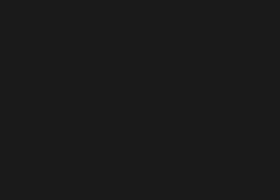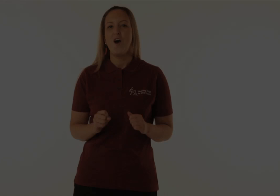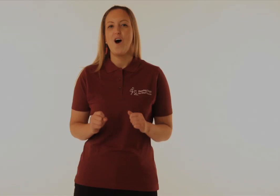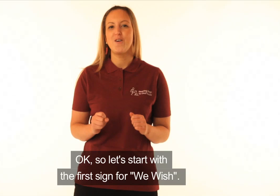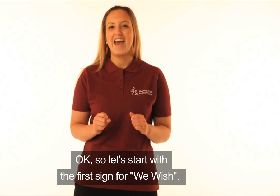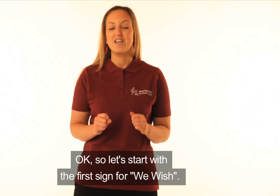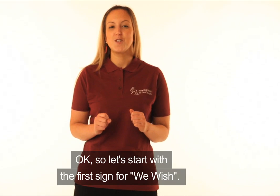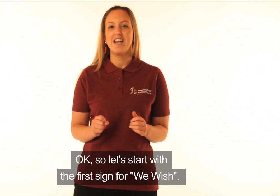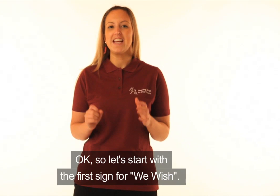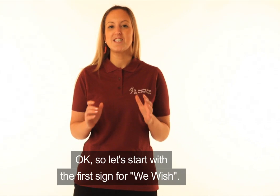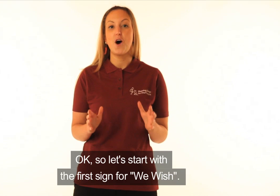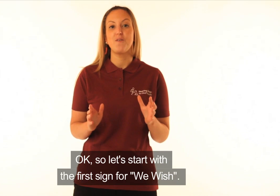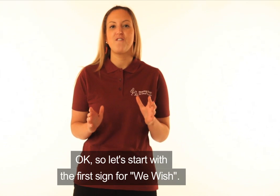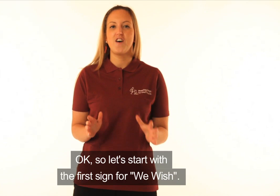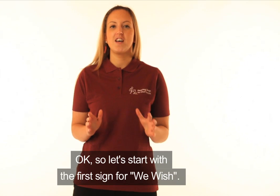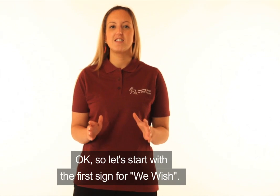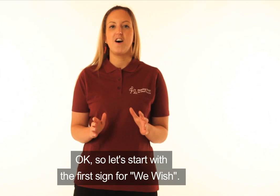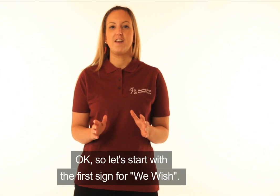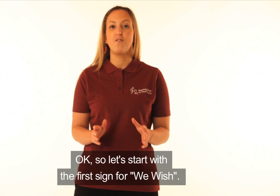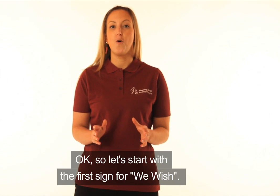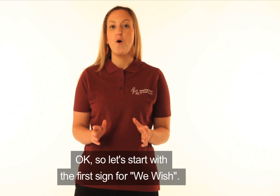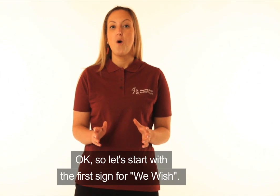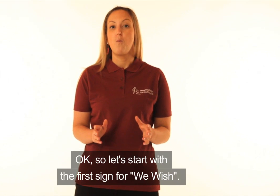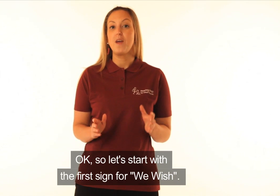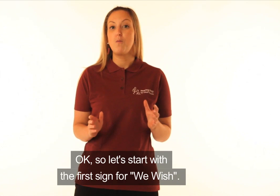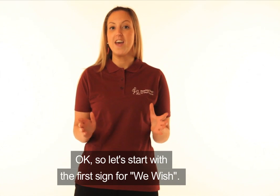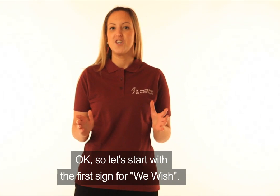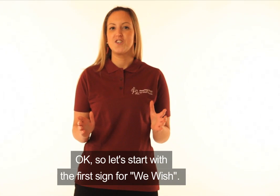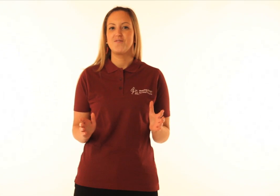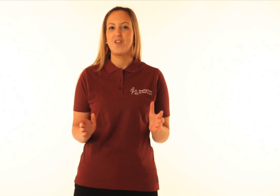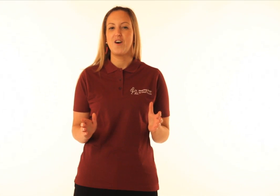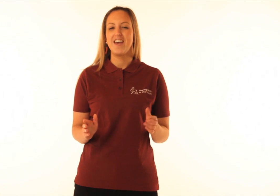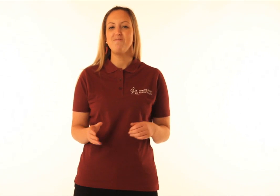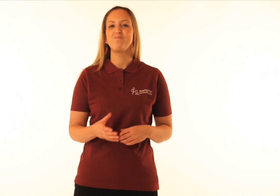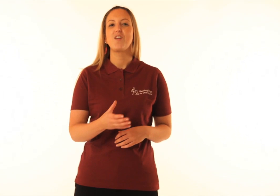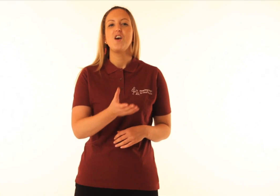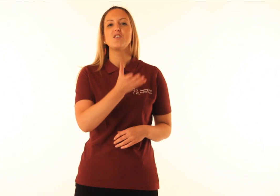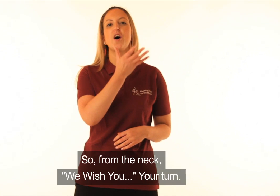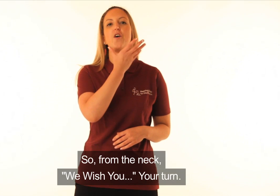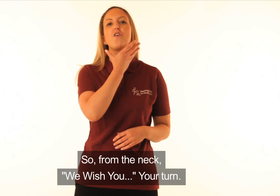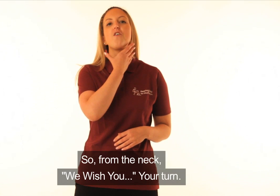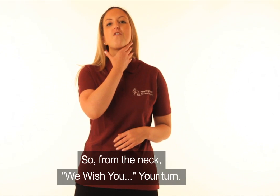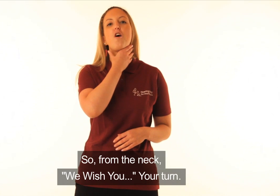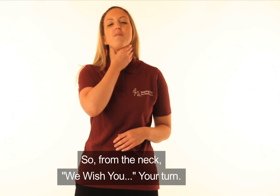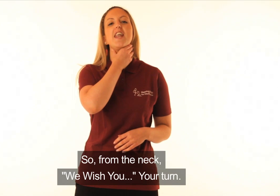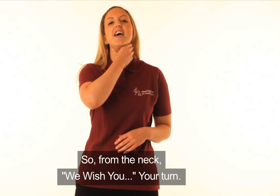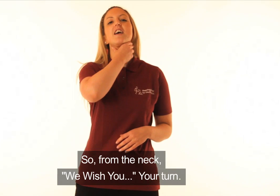OK, so let's start with the first sign for We Wish. OK? So from the neck.